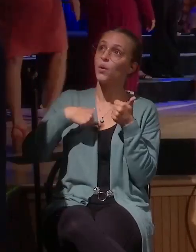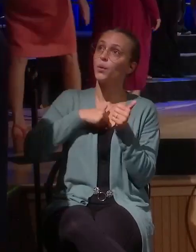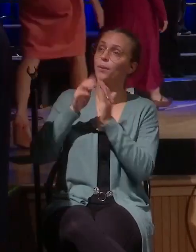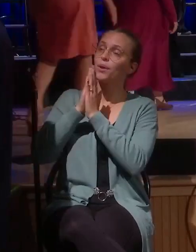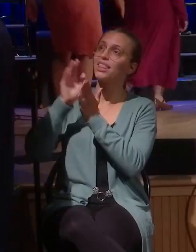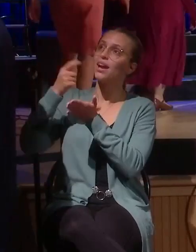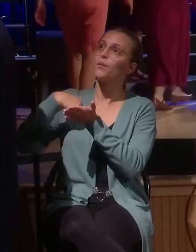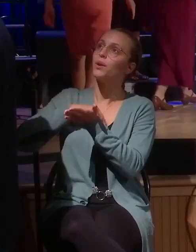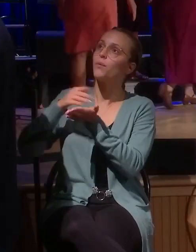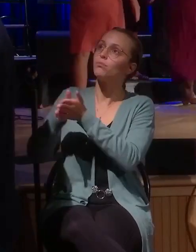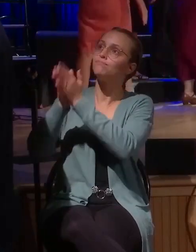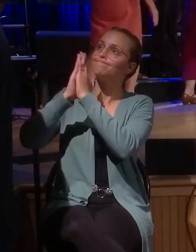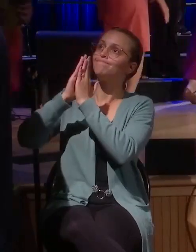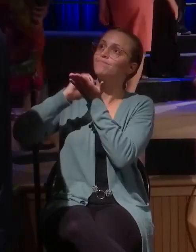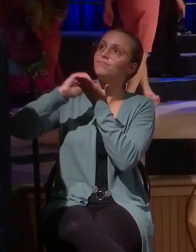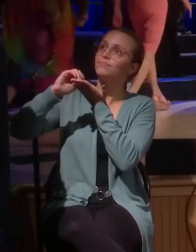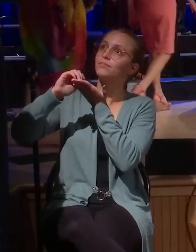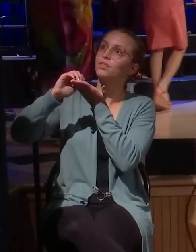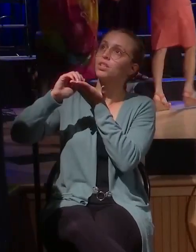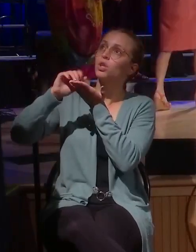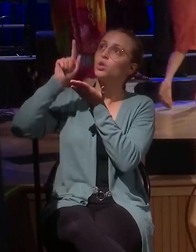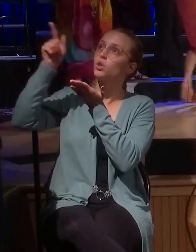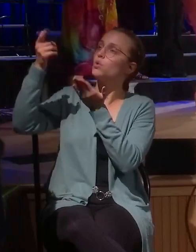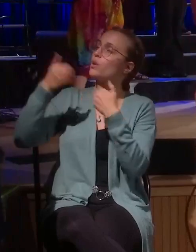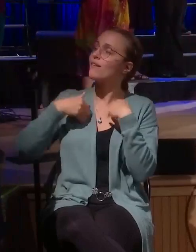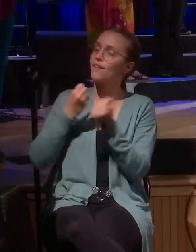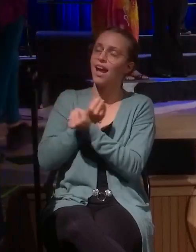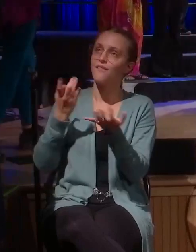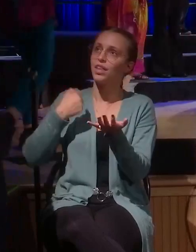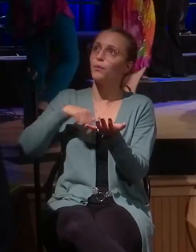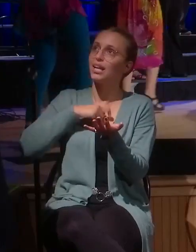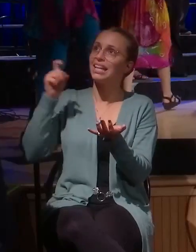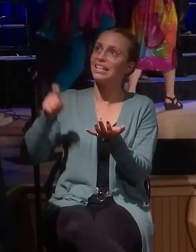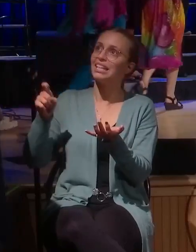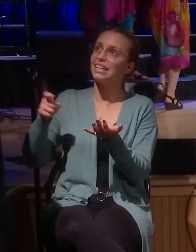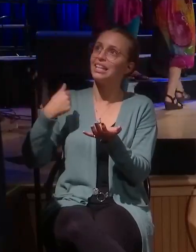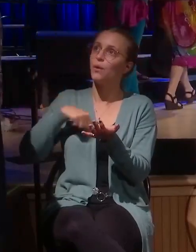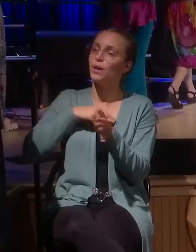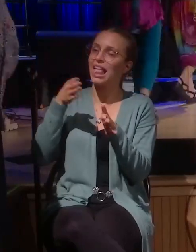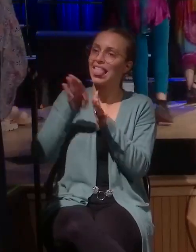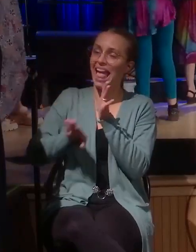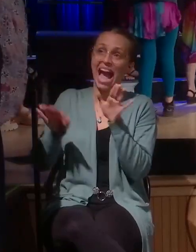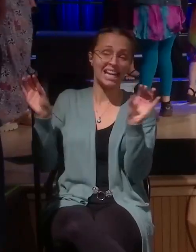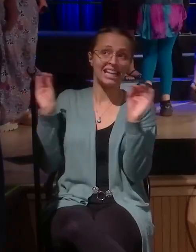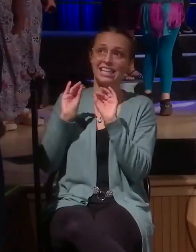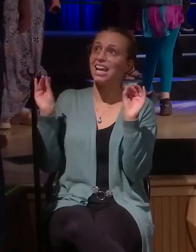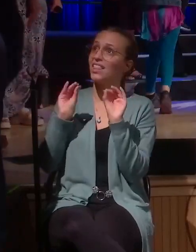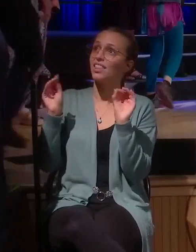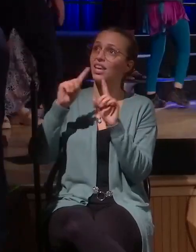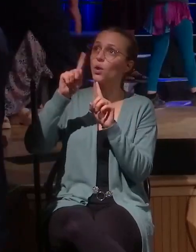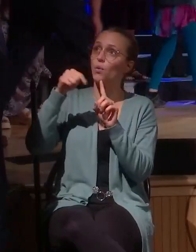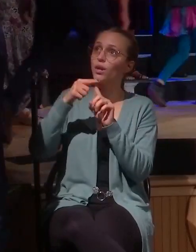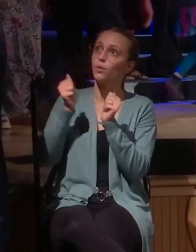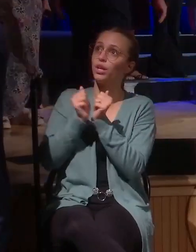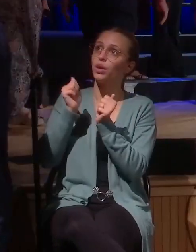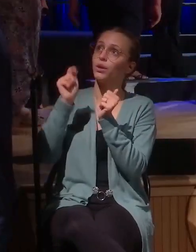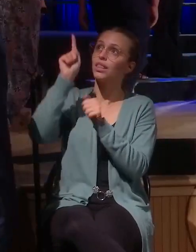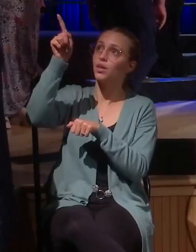We lack nothing when we are in you. We thank you for the story today, Lord. While you're away, we pray that we would be at work,